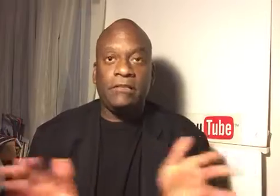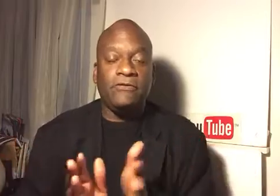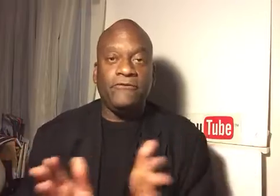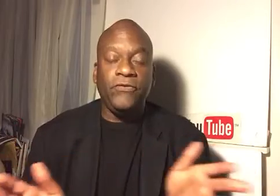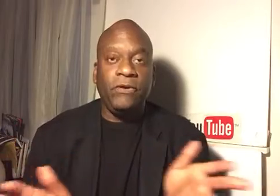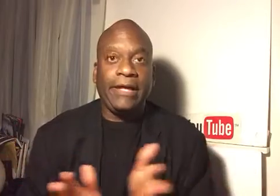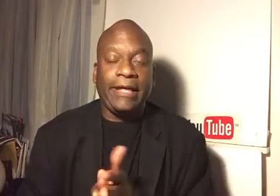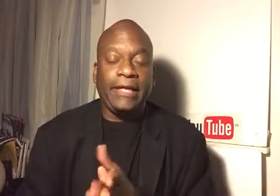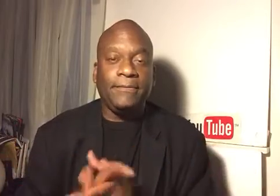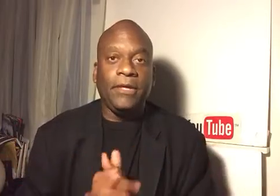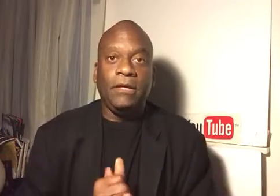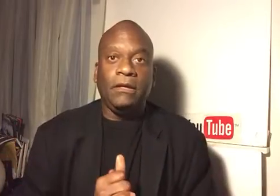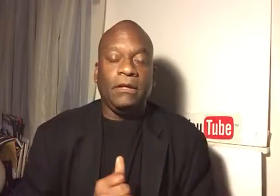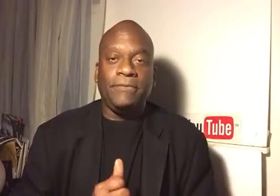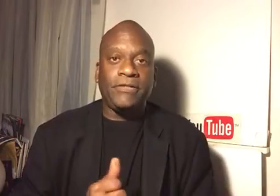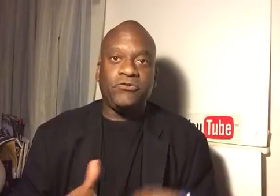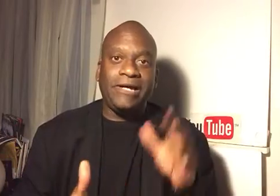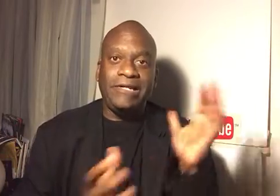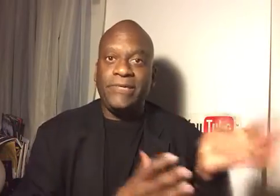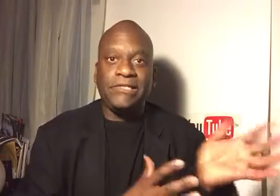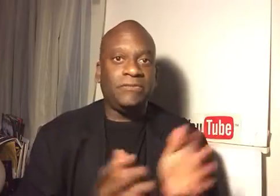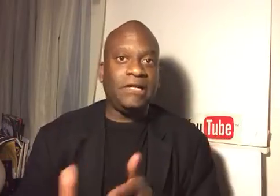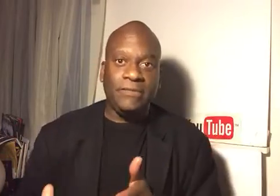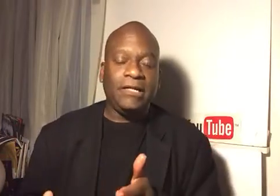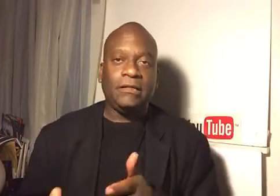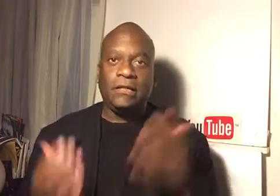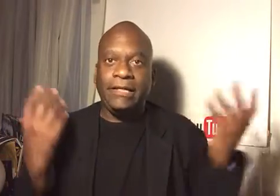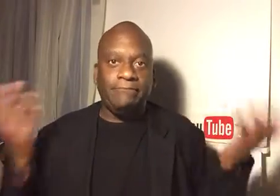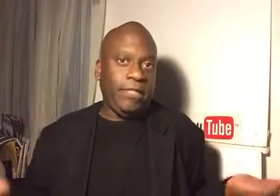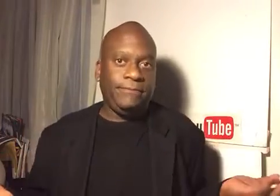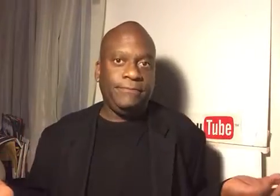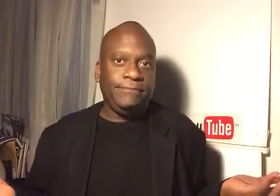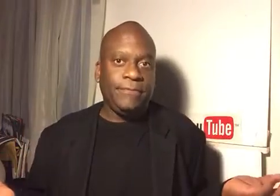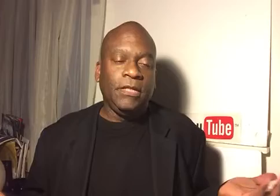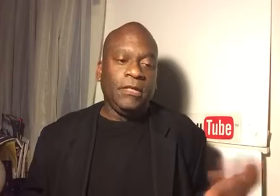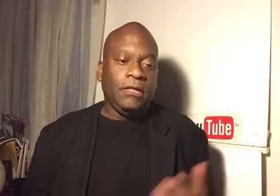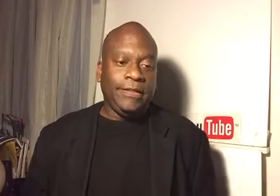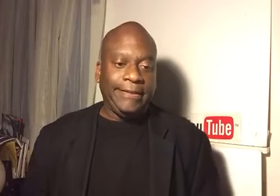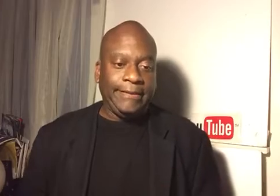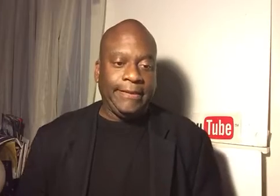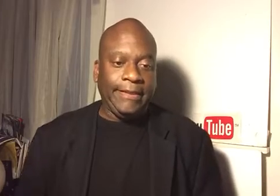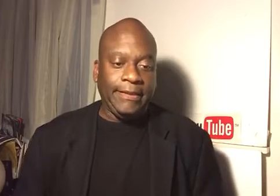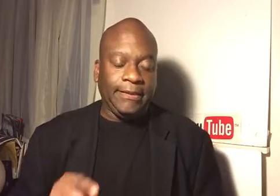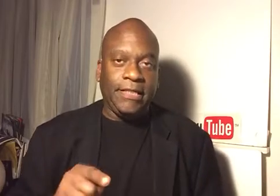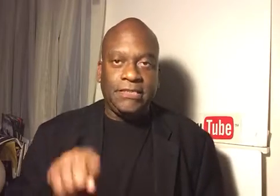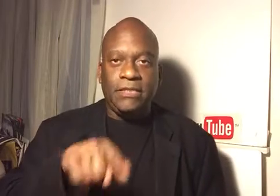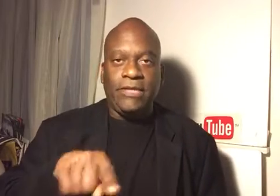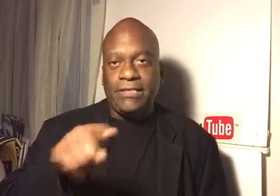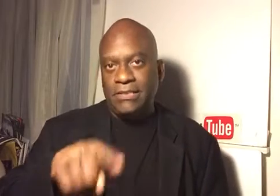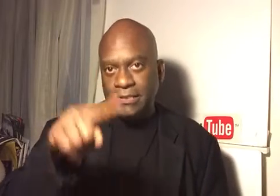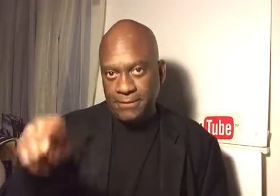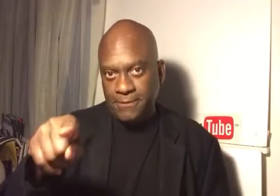love who I am. I'm not trying to be someone I'm not. I am me. And I say all that to say this.